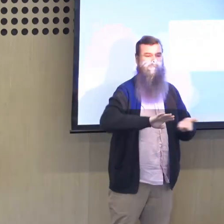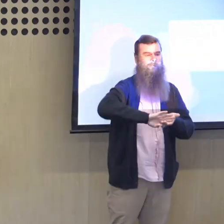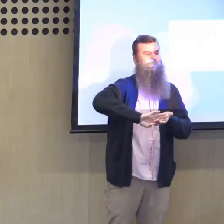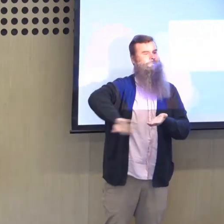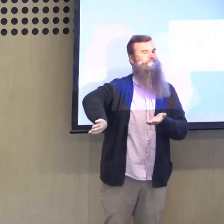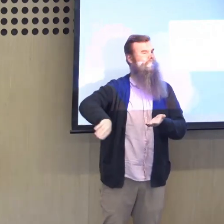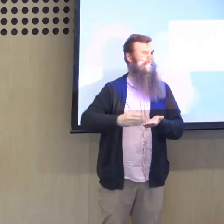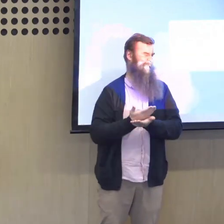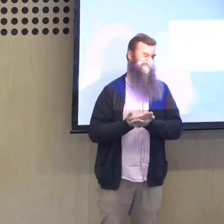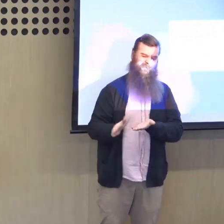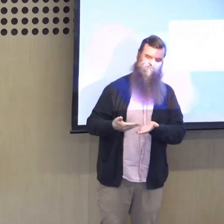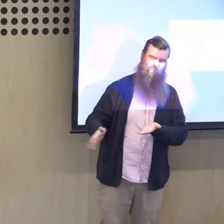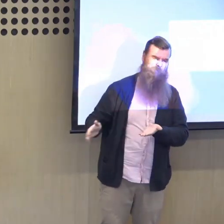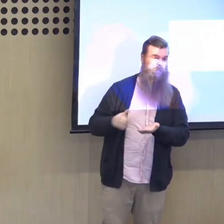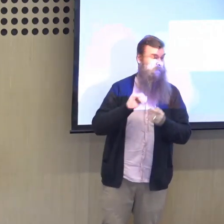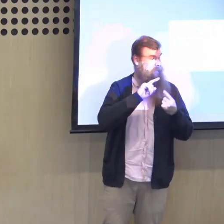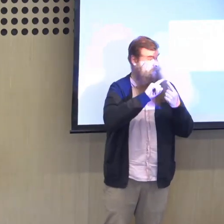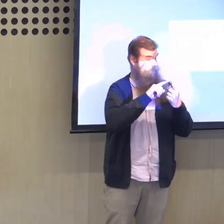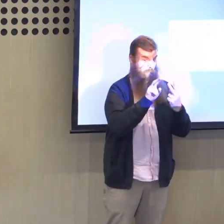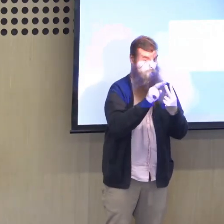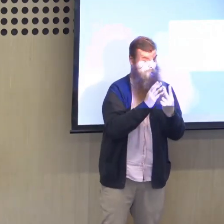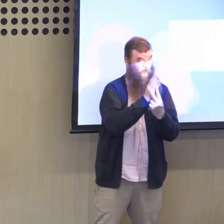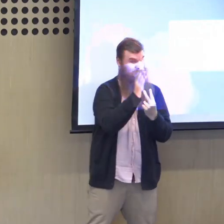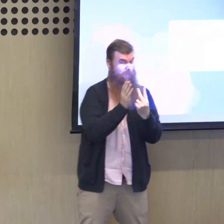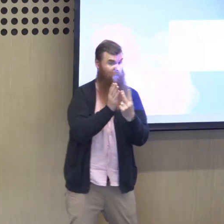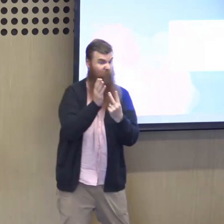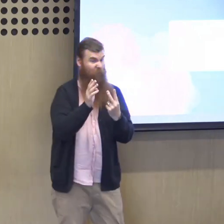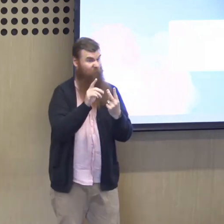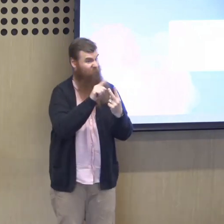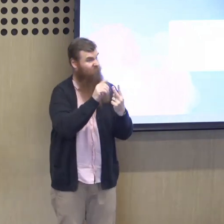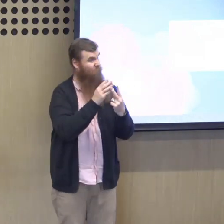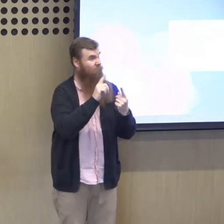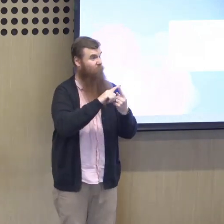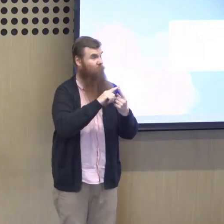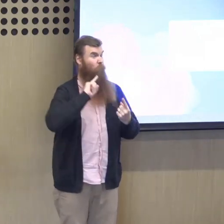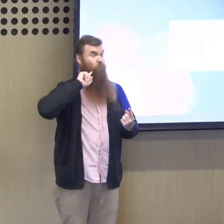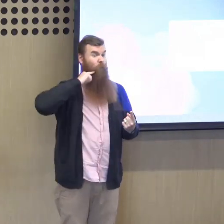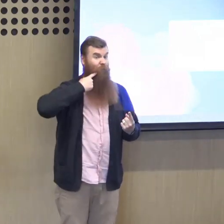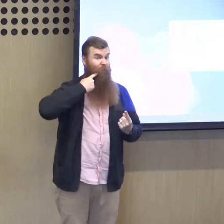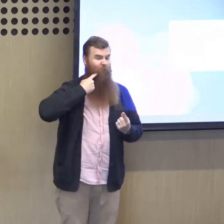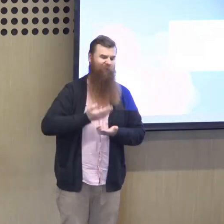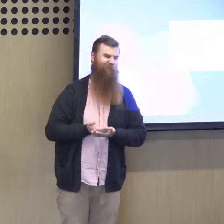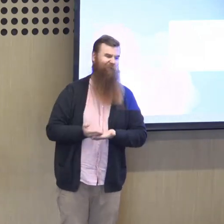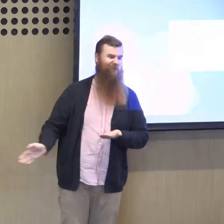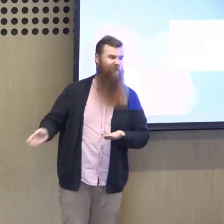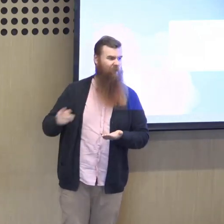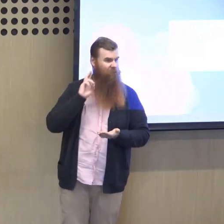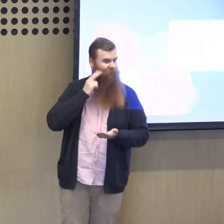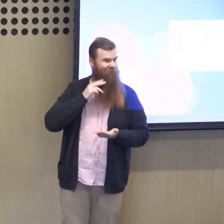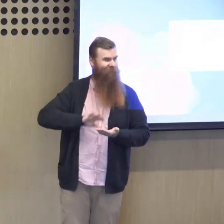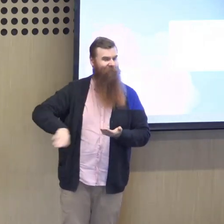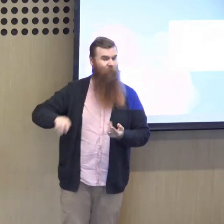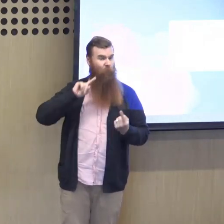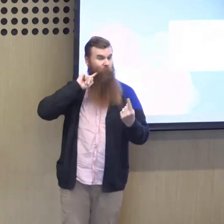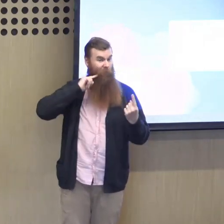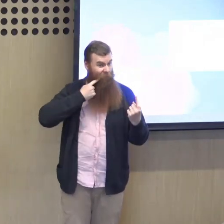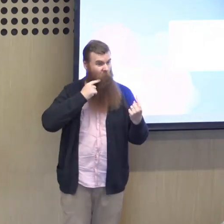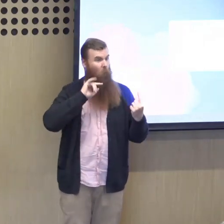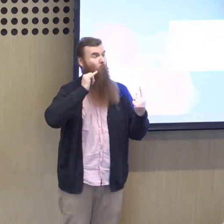voice. And so as a result of that, we see the bullying and the condescension and the marginalization. Are you deaf?